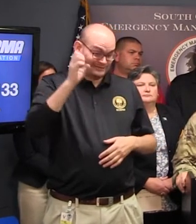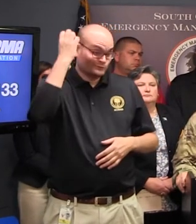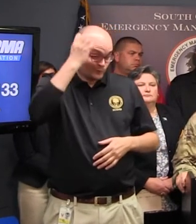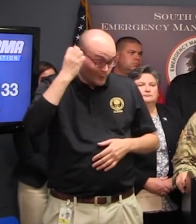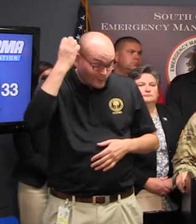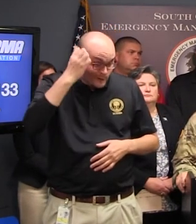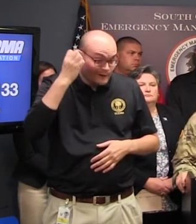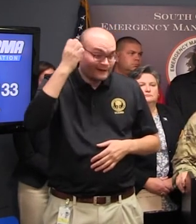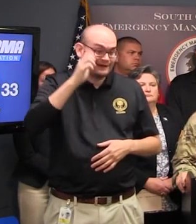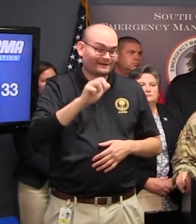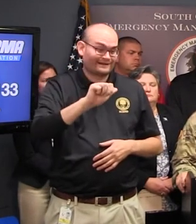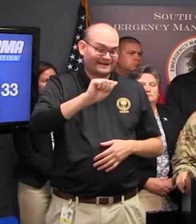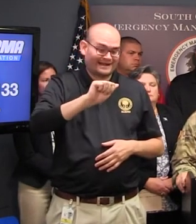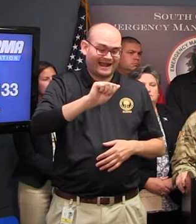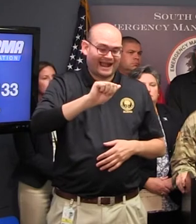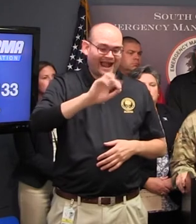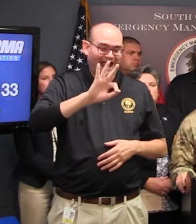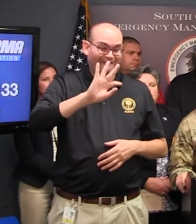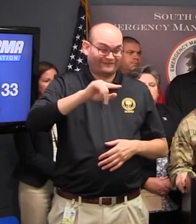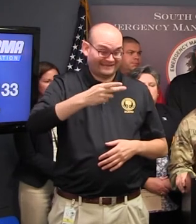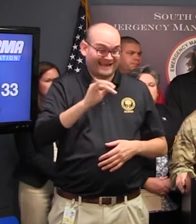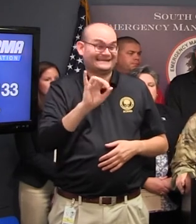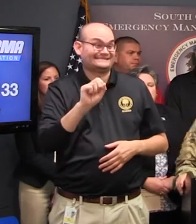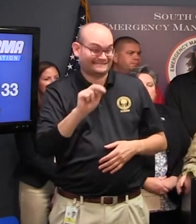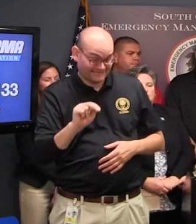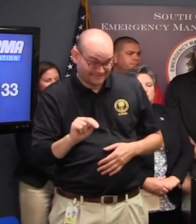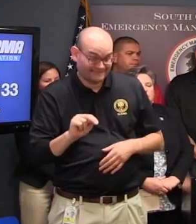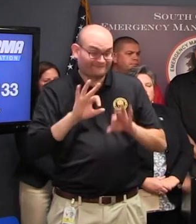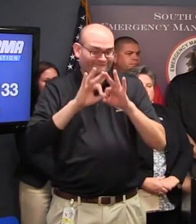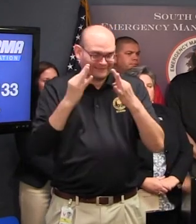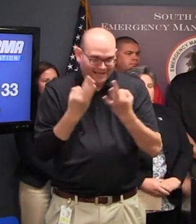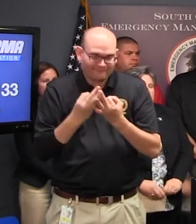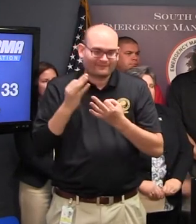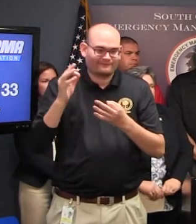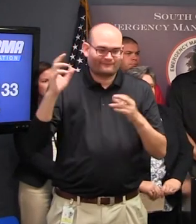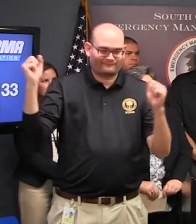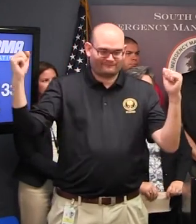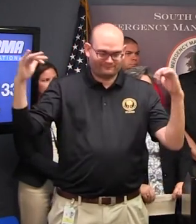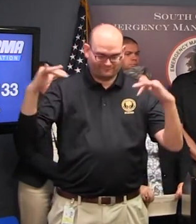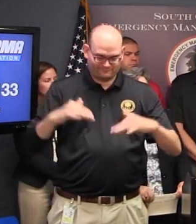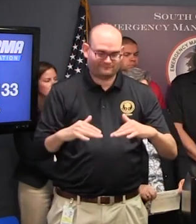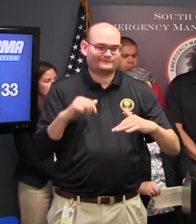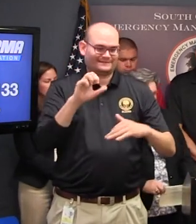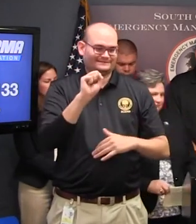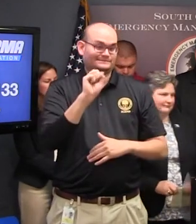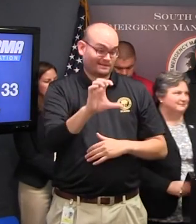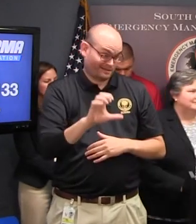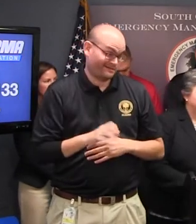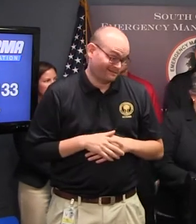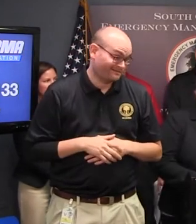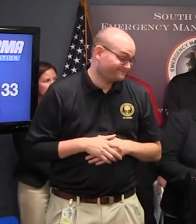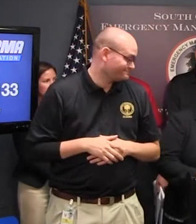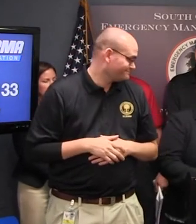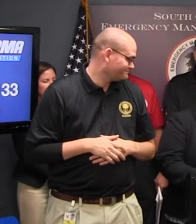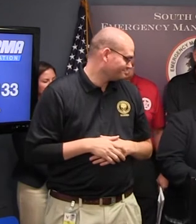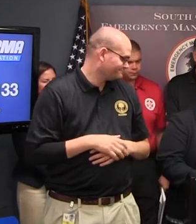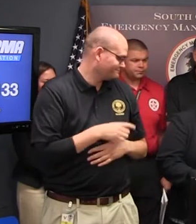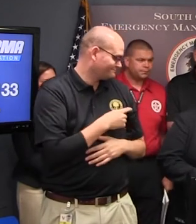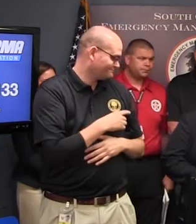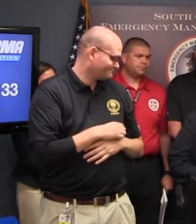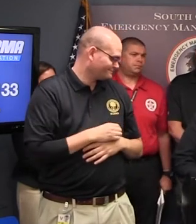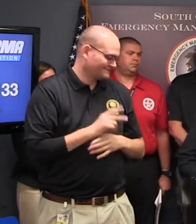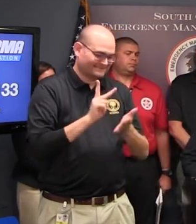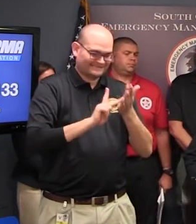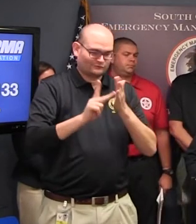families back here so we're working with them too thank you governor thank you thank Secretary Hall Department of Transportation thank you